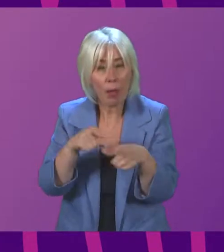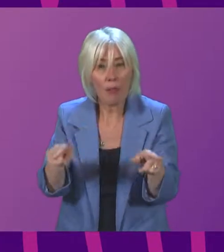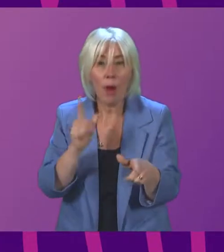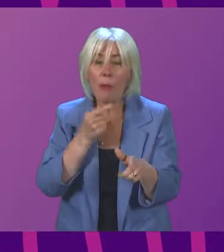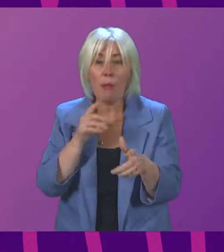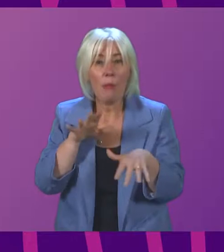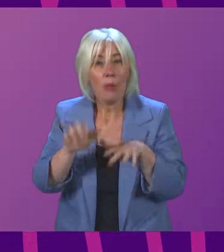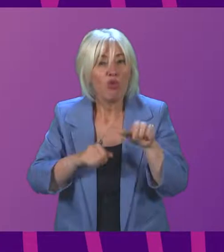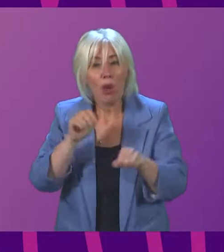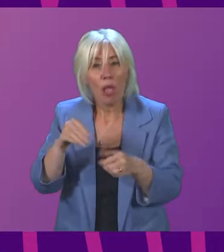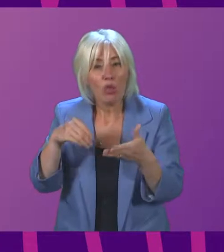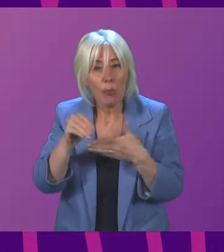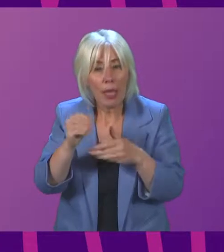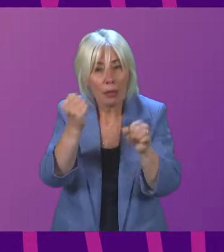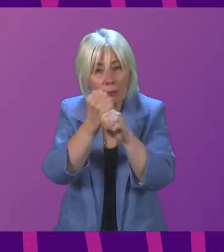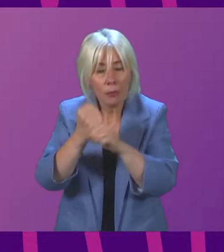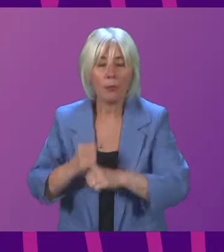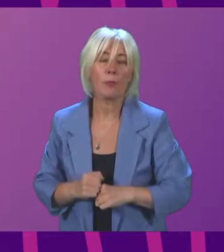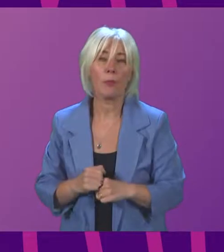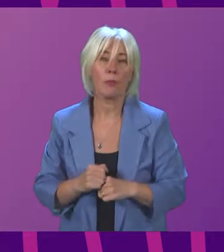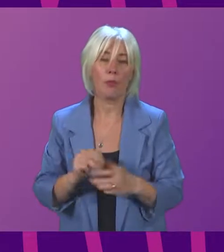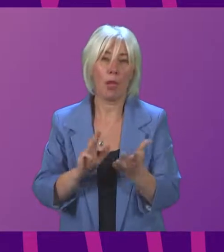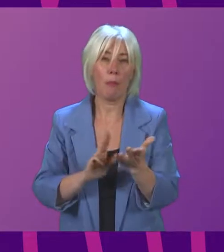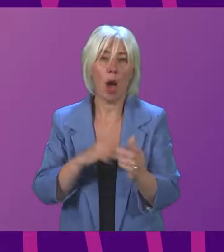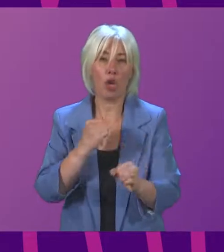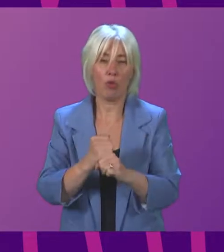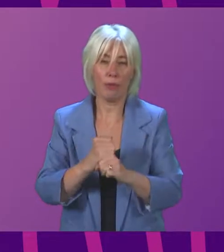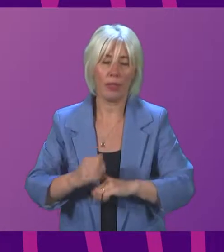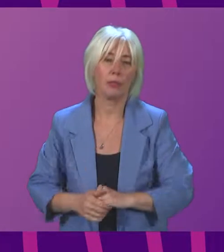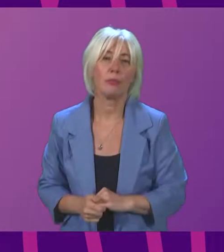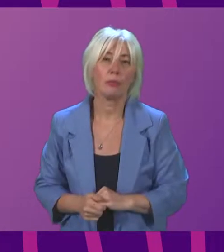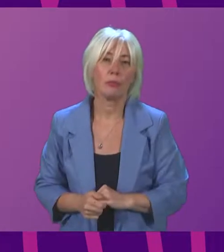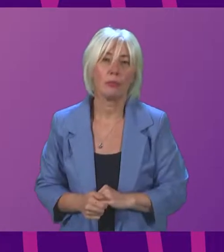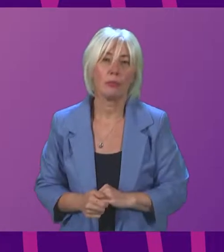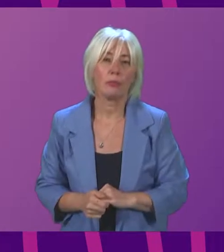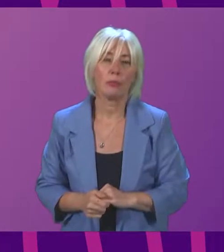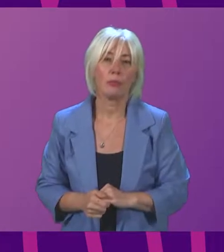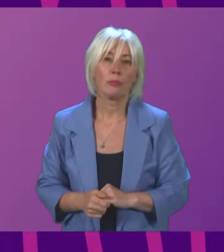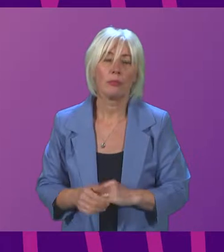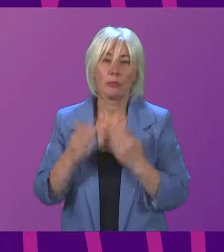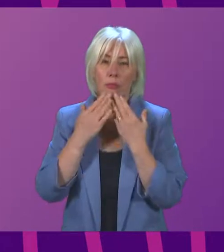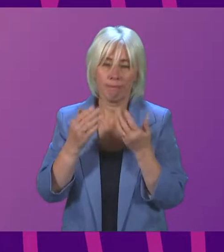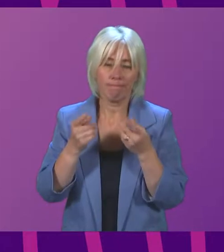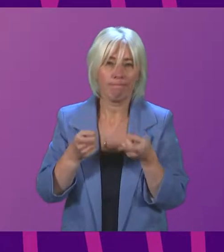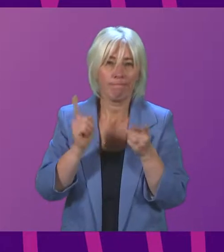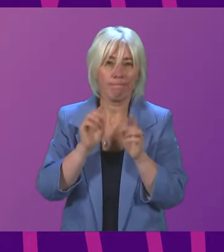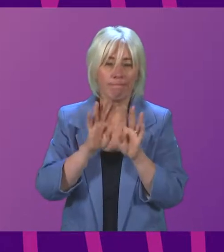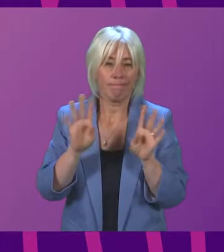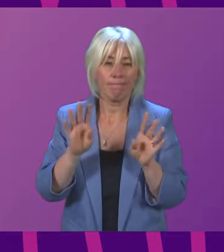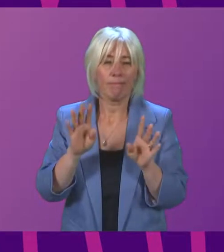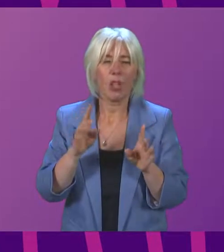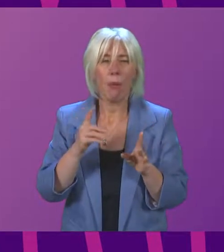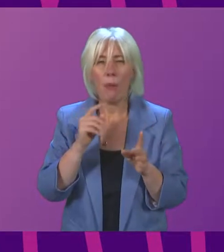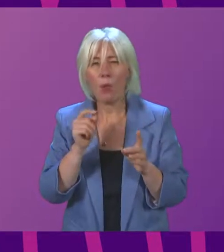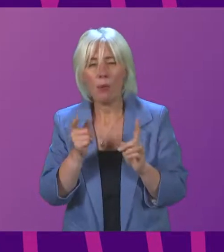struggle with that. Mark Griffin. Thank you, President. So the Cabinet Secretary has alluded to this, but